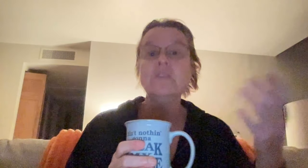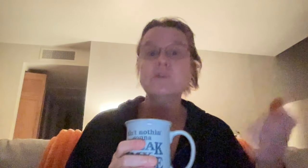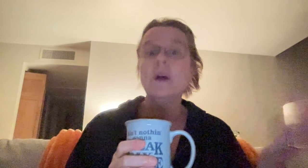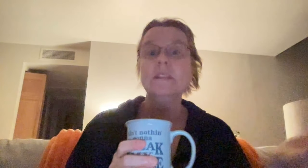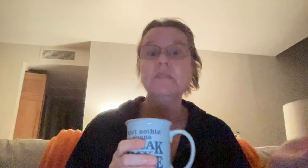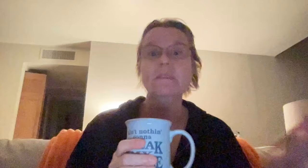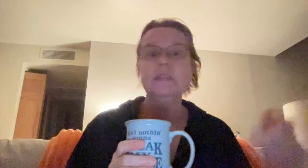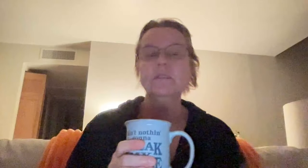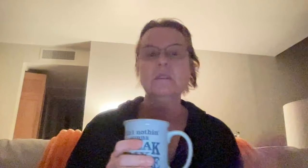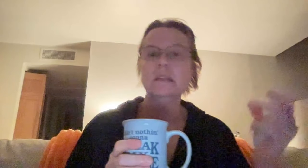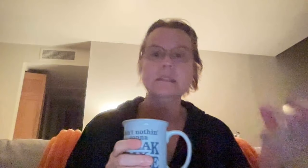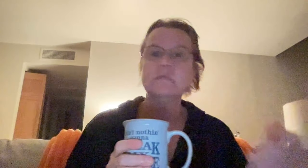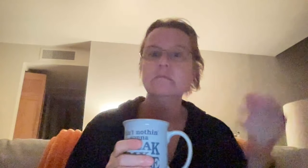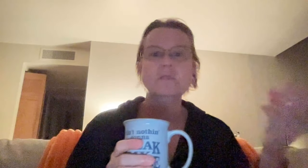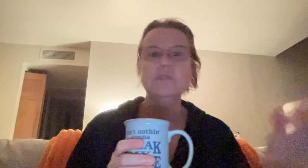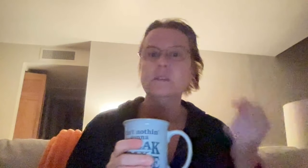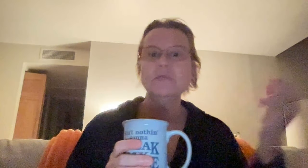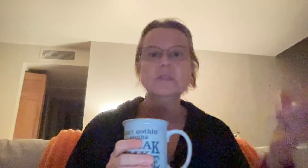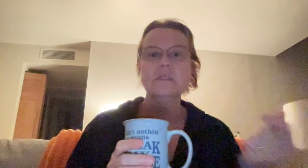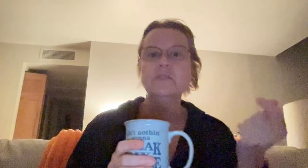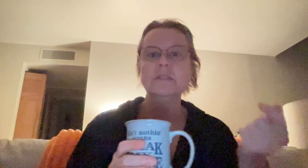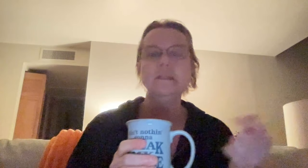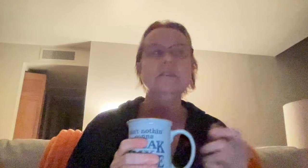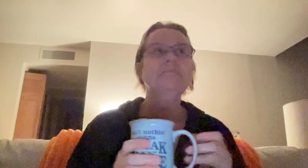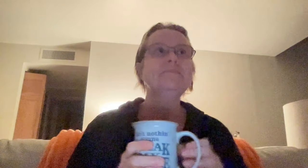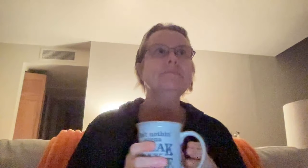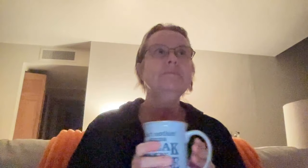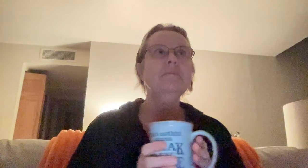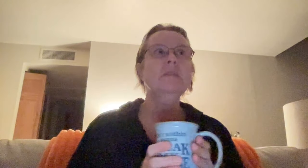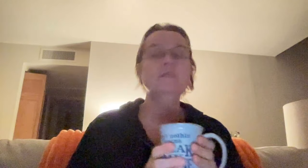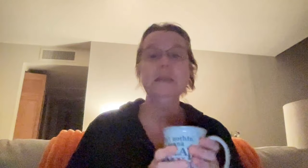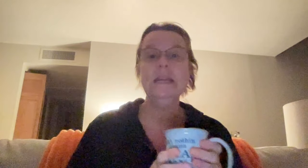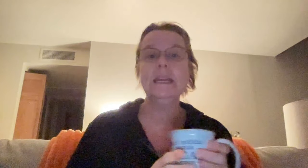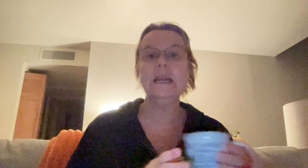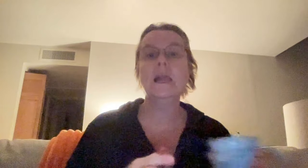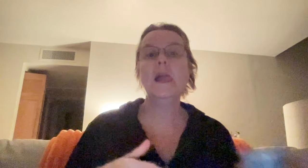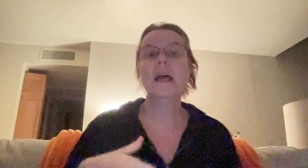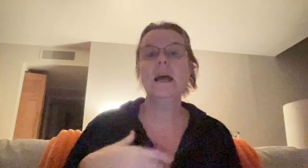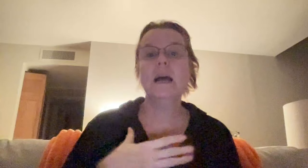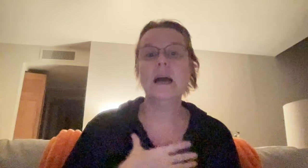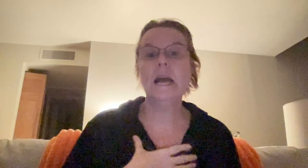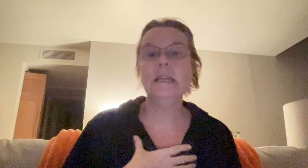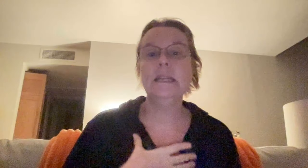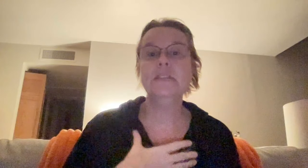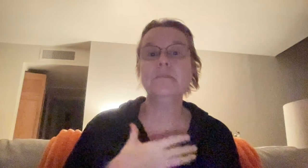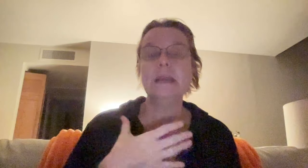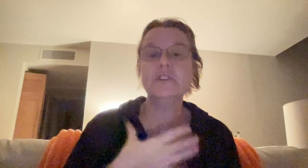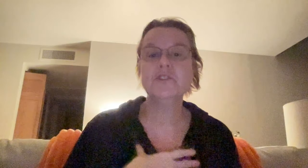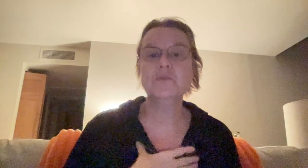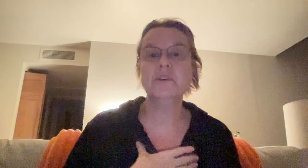thinkers want to do that. Thinkers are like, let's solution, solution, solution, you know. And for me, I need to make sure